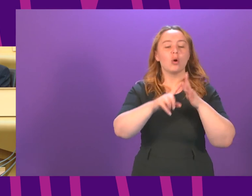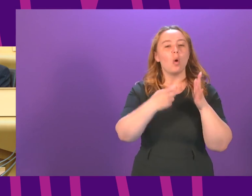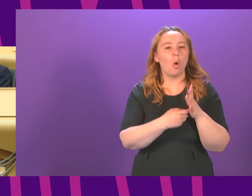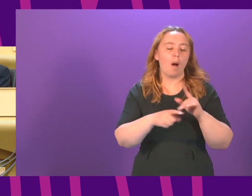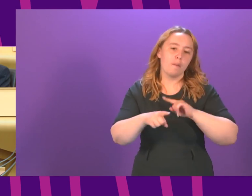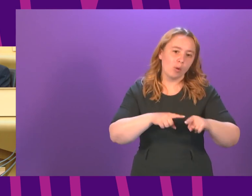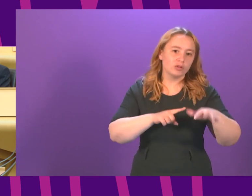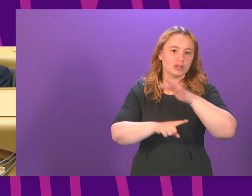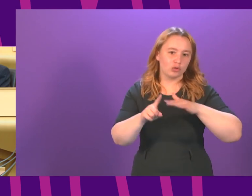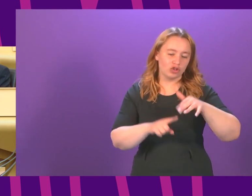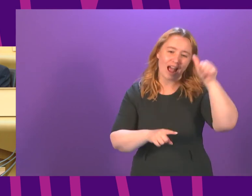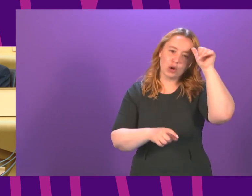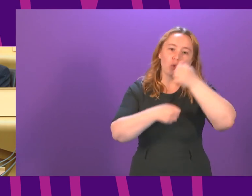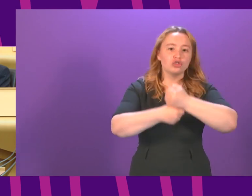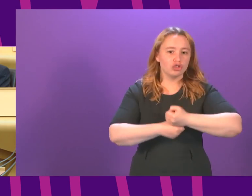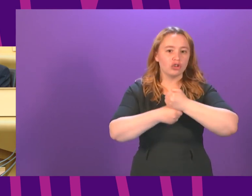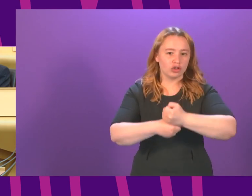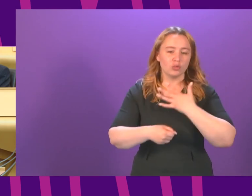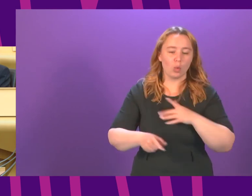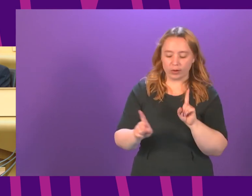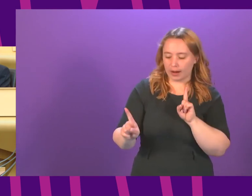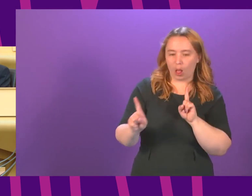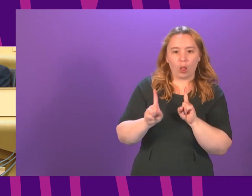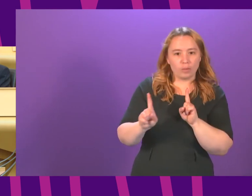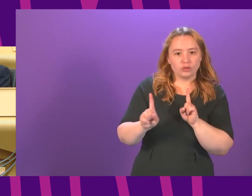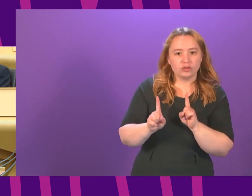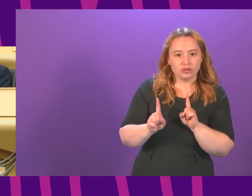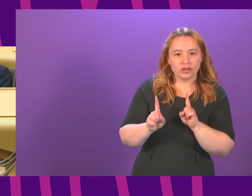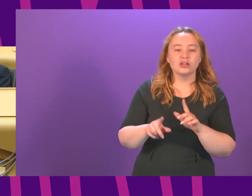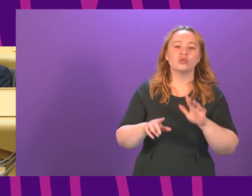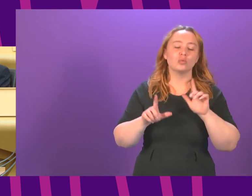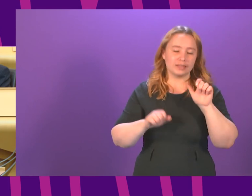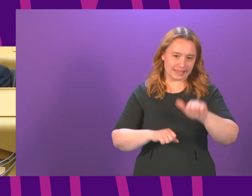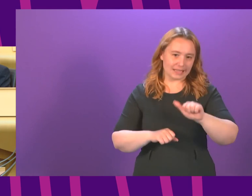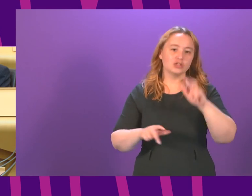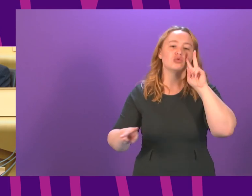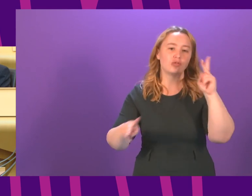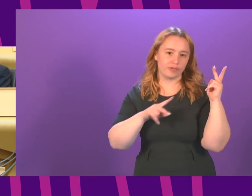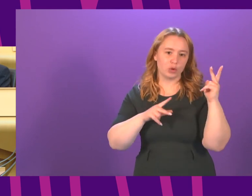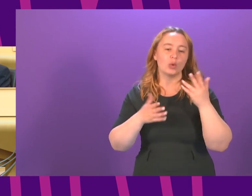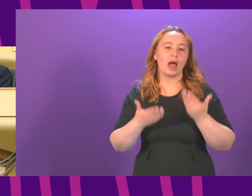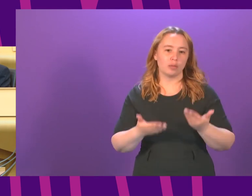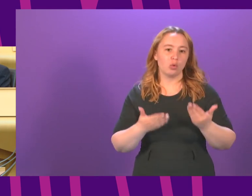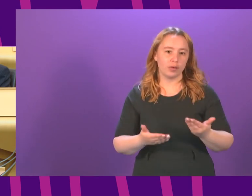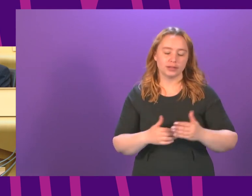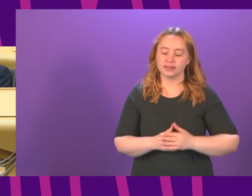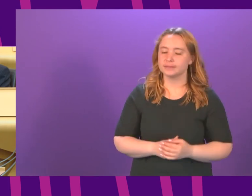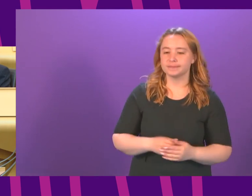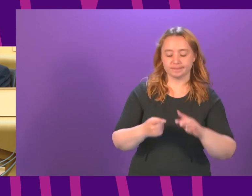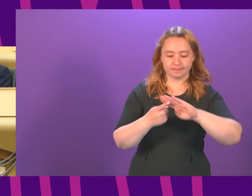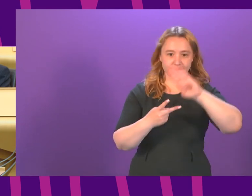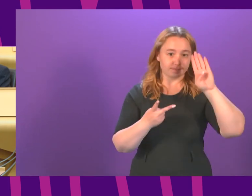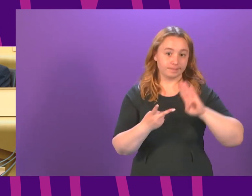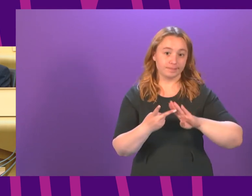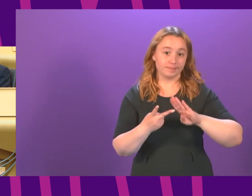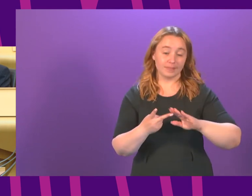have a particular interest in this so it is very much something that is under review on the second point I understand I know people